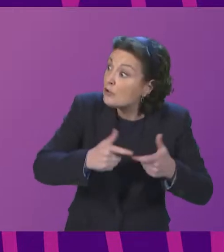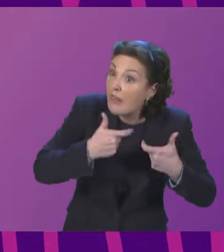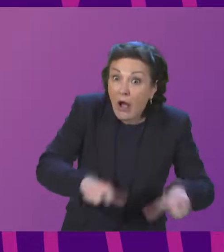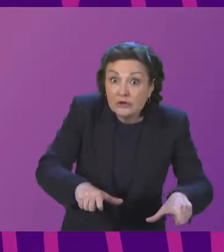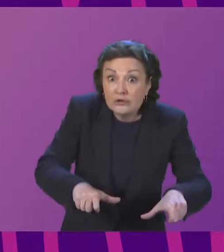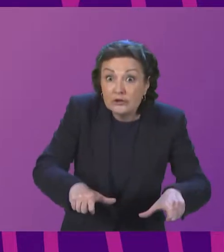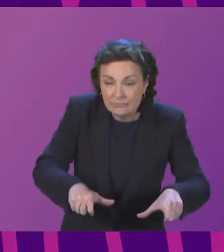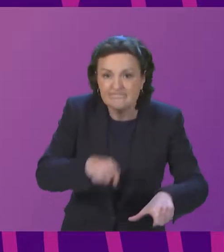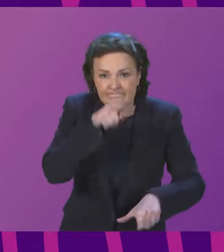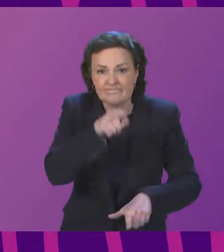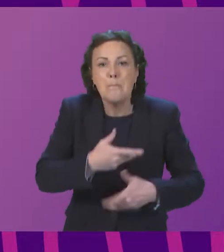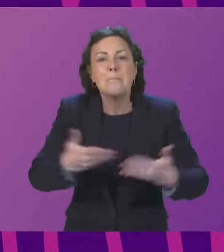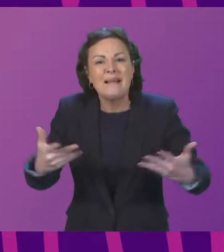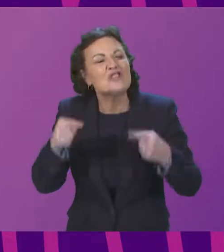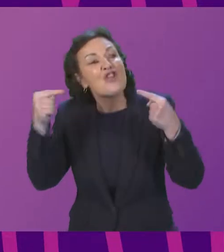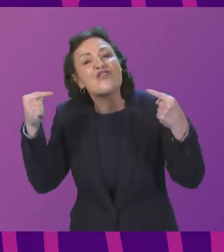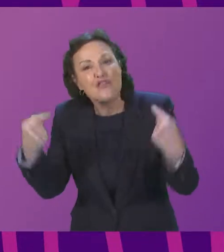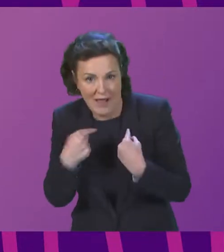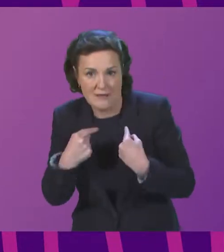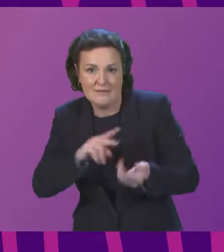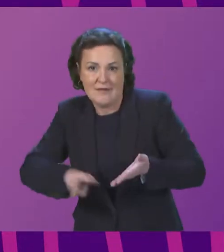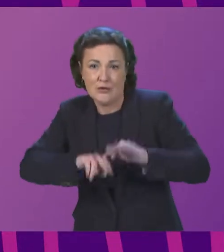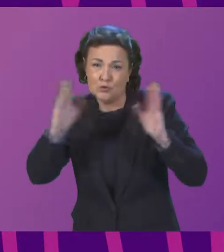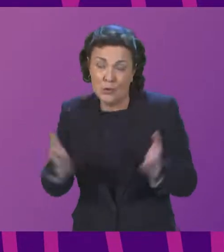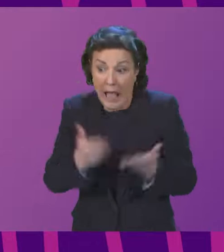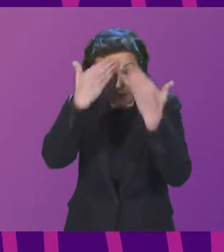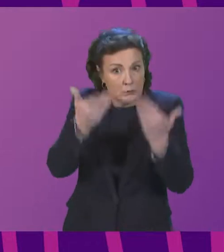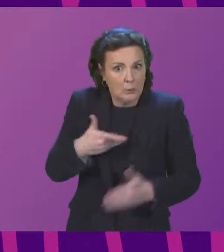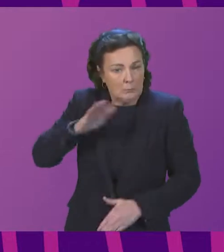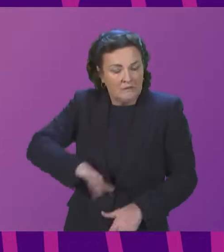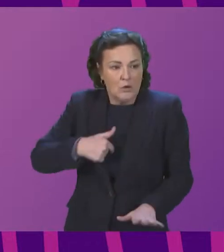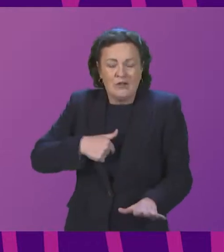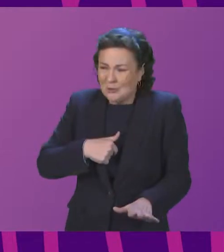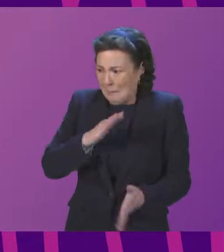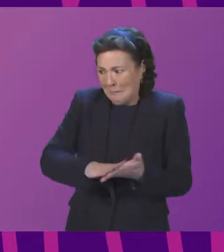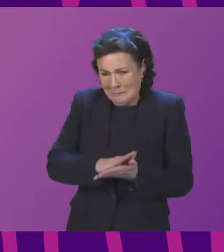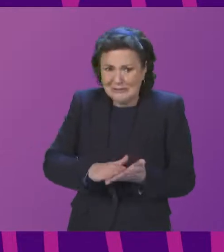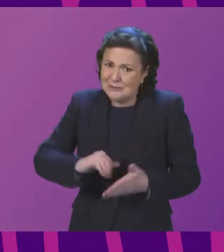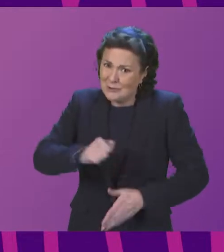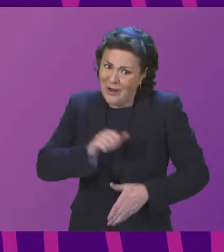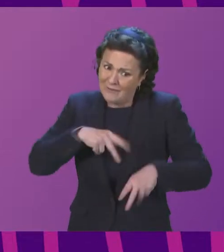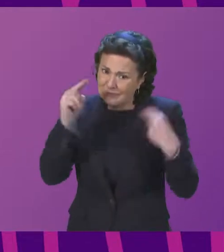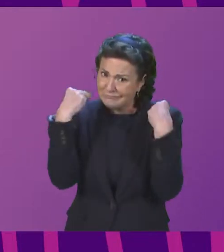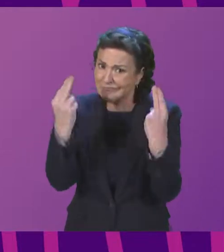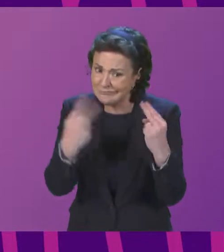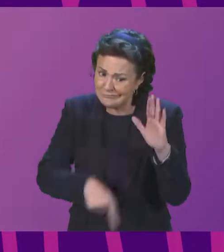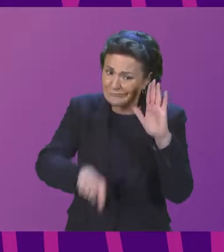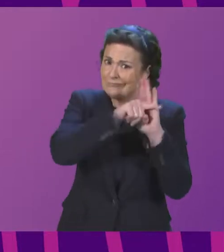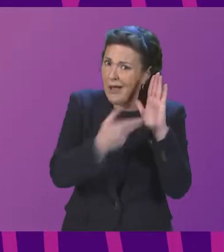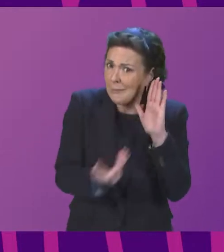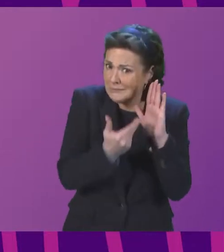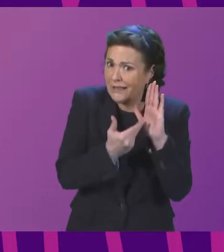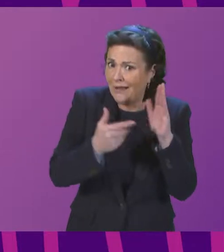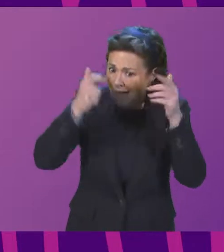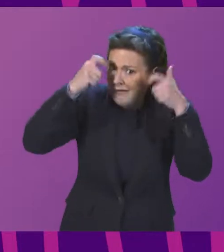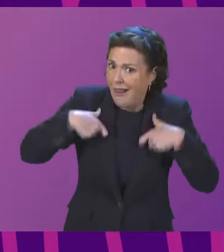natural world. I certainly didn't know that before. So surely convener it's time for Scotland to update its legal framework to take account